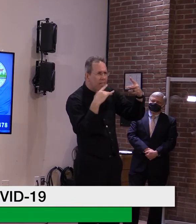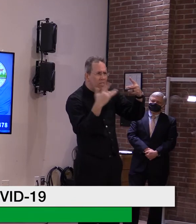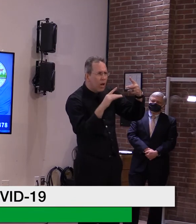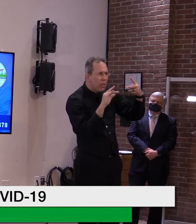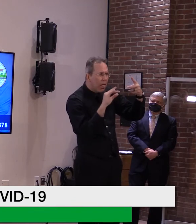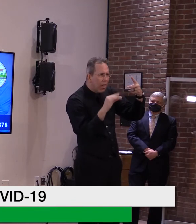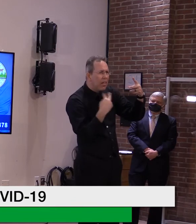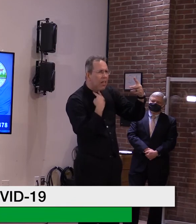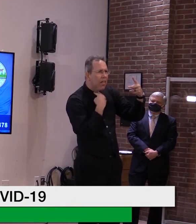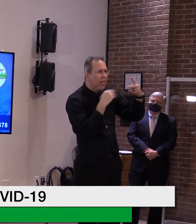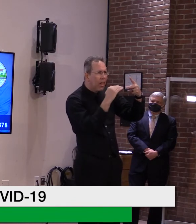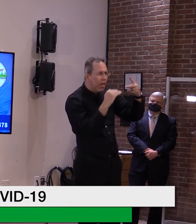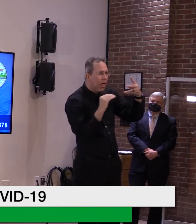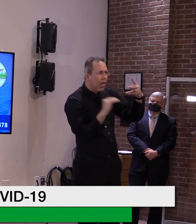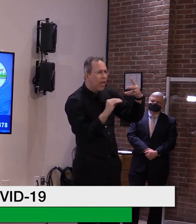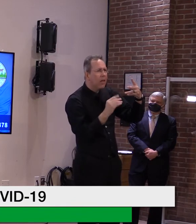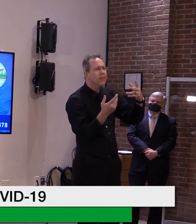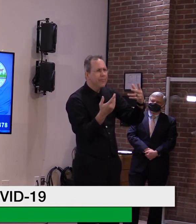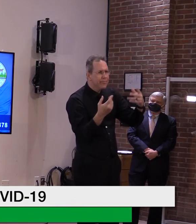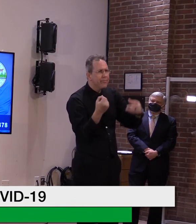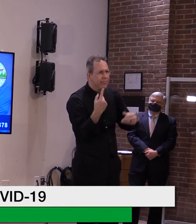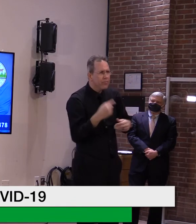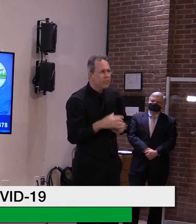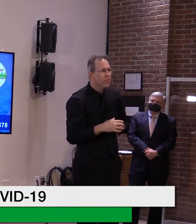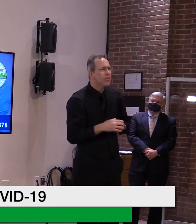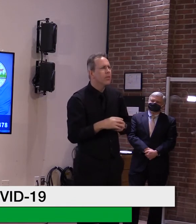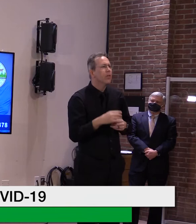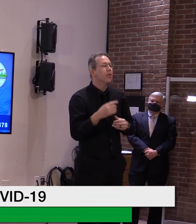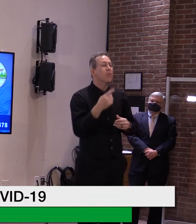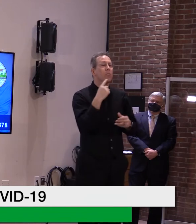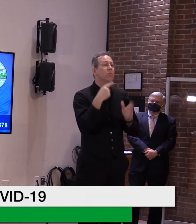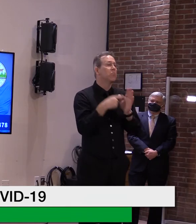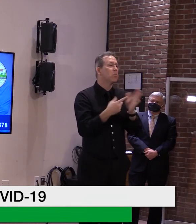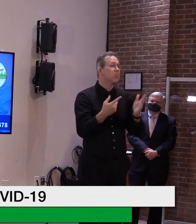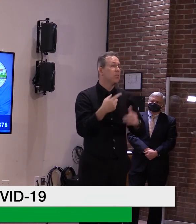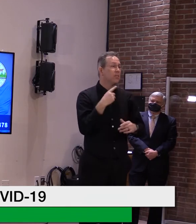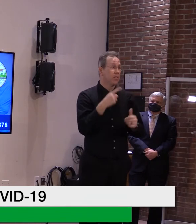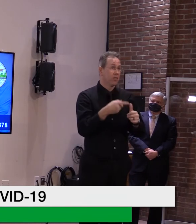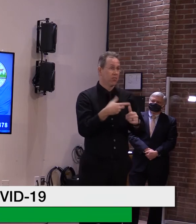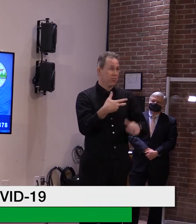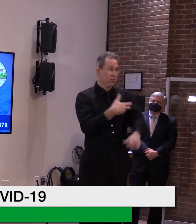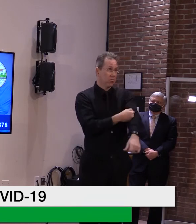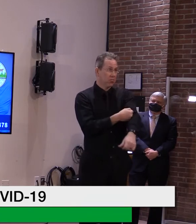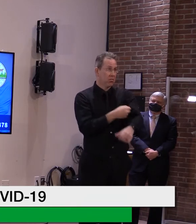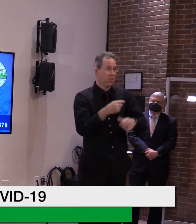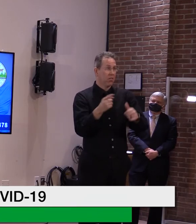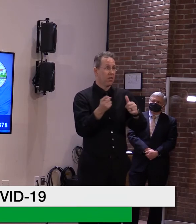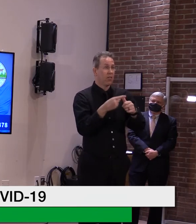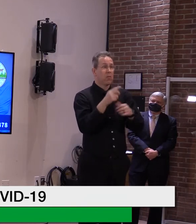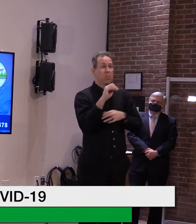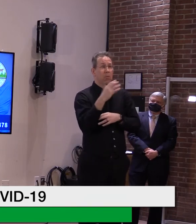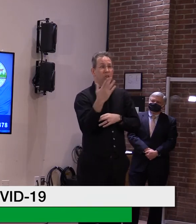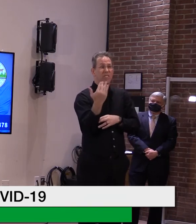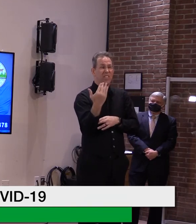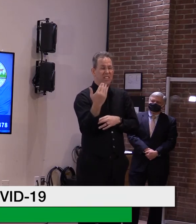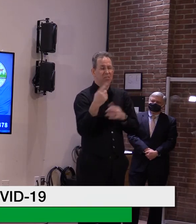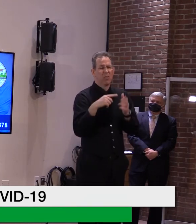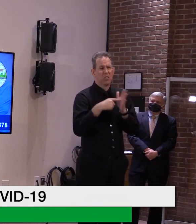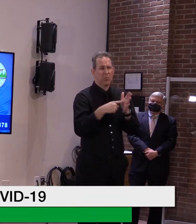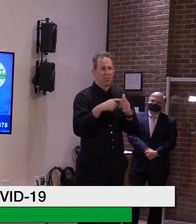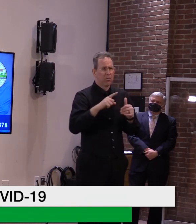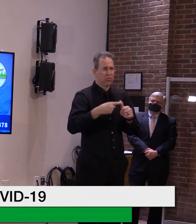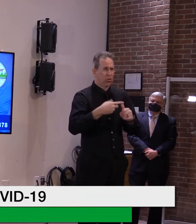March 15th, you'd hate to hear that you were getting your second shot on March 30th, because that would be way too early.